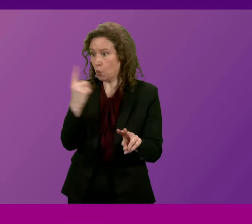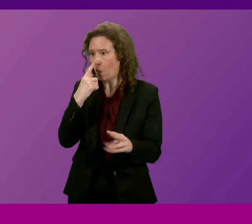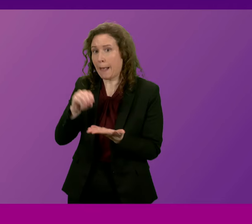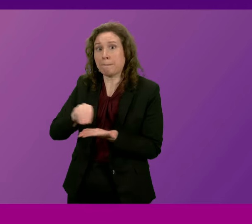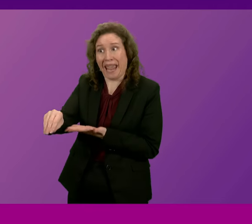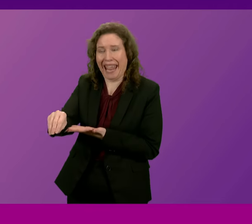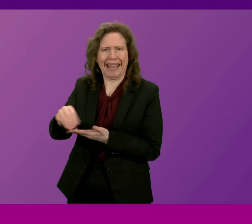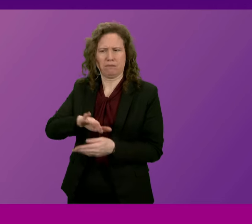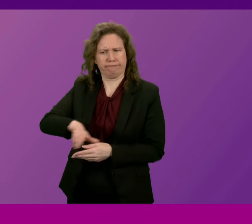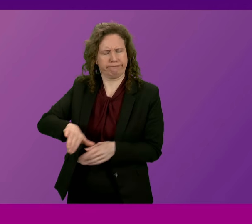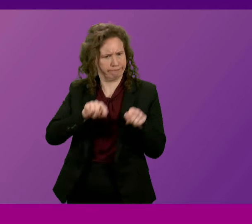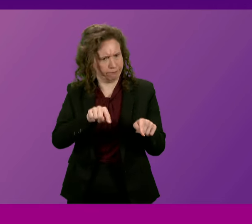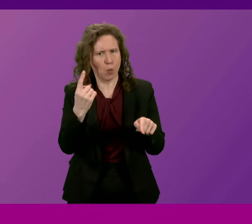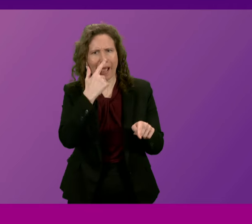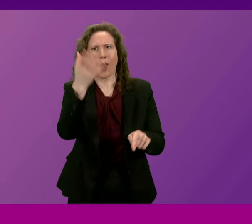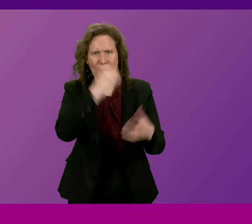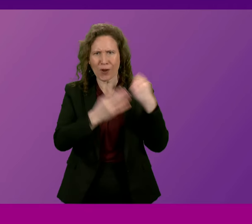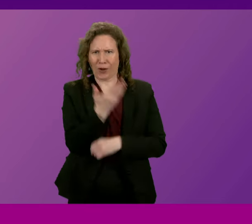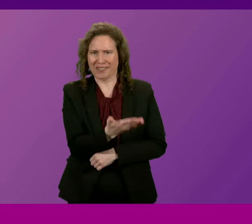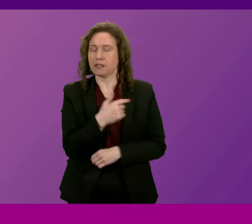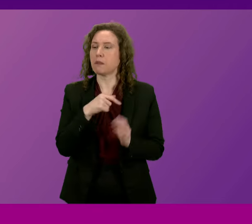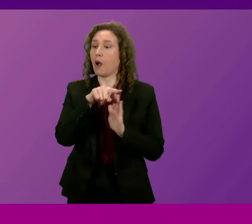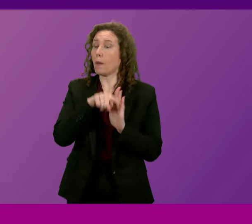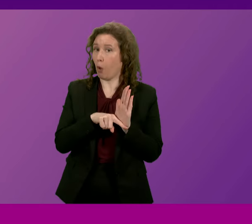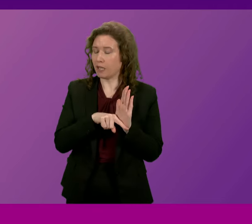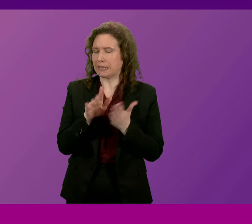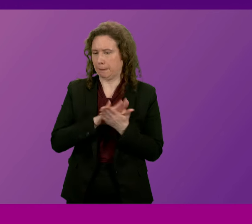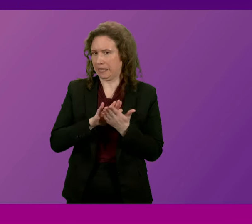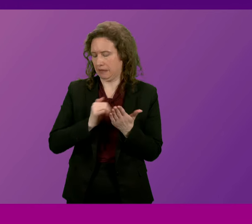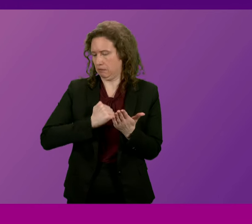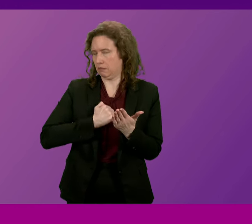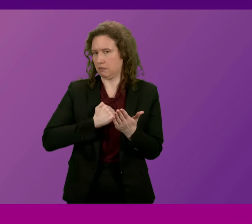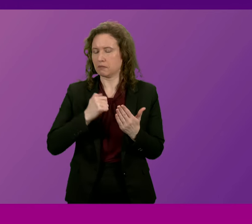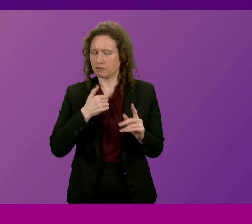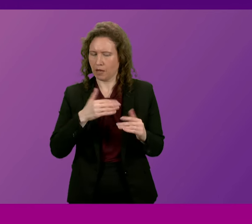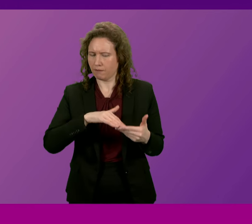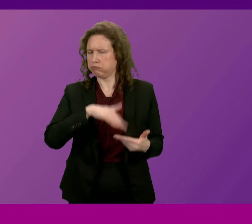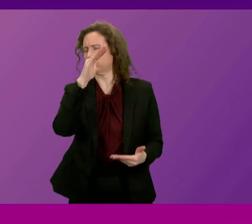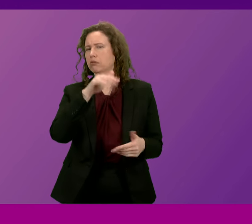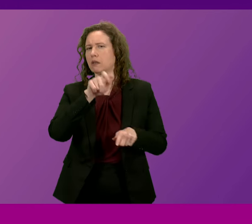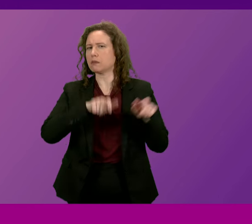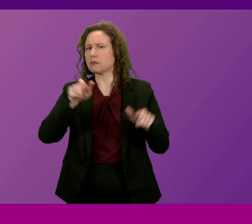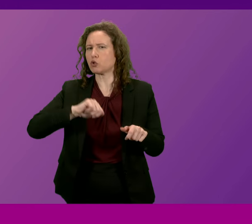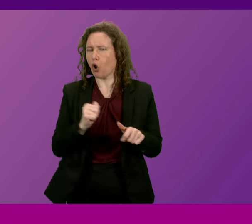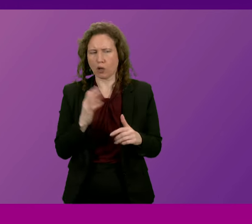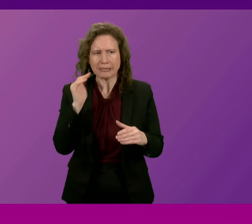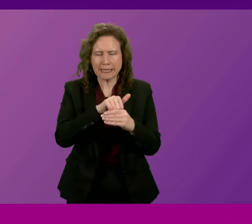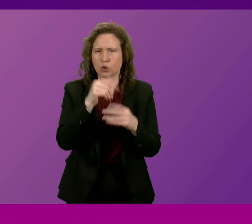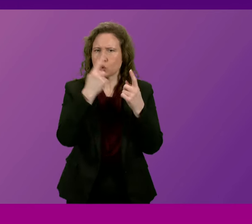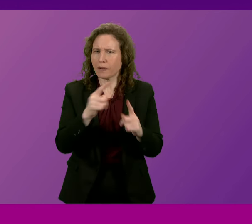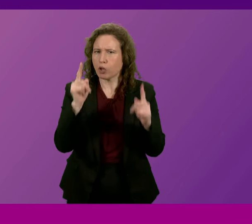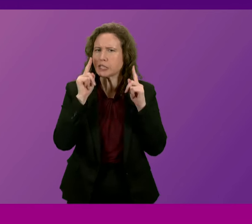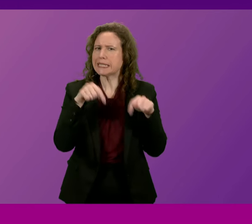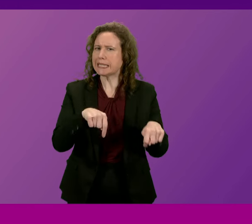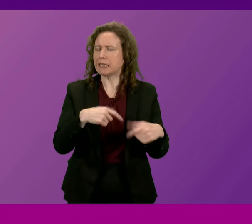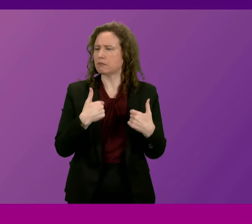to pay. The Government, as a consequence of the policy stance that we have taken, have record numbers of Scots securing a university place in Scotland